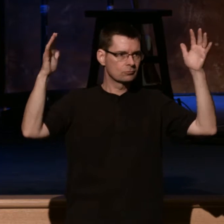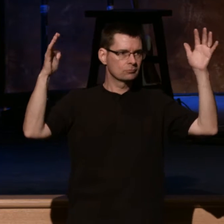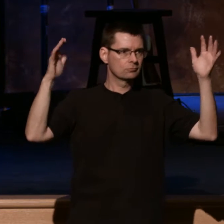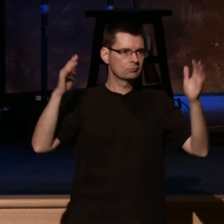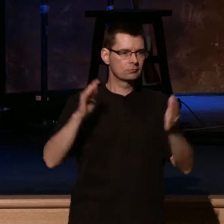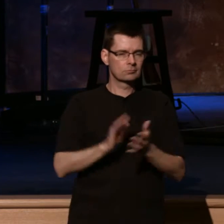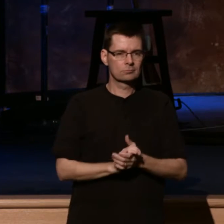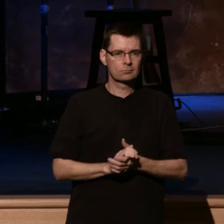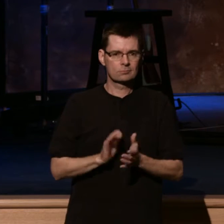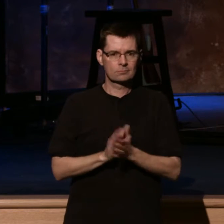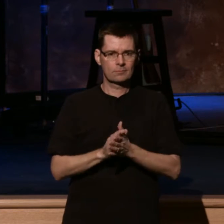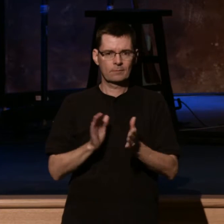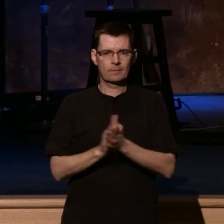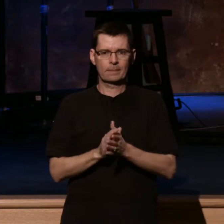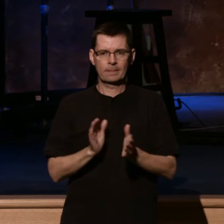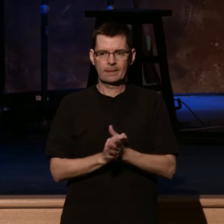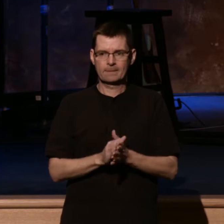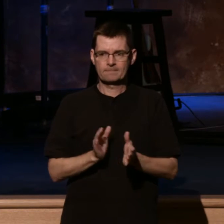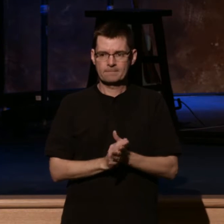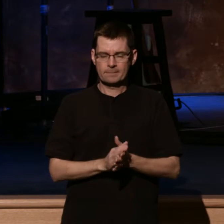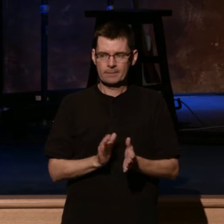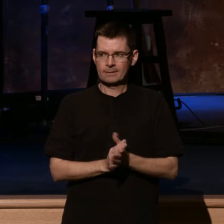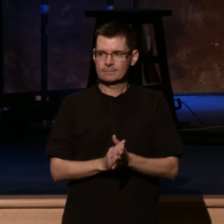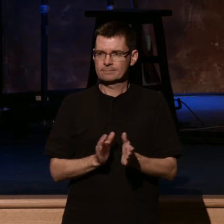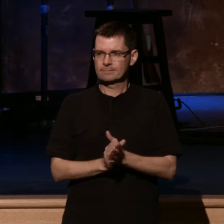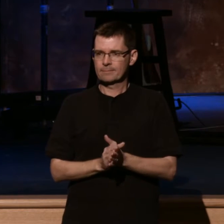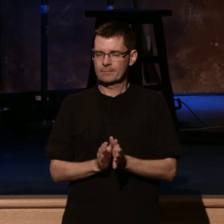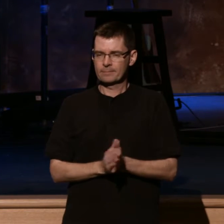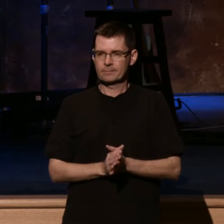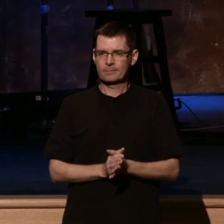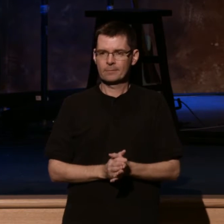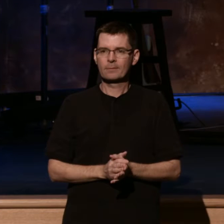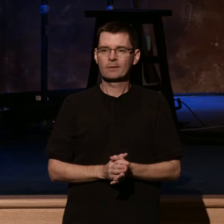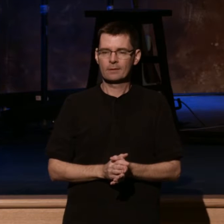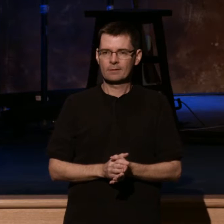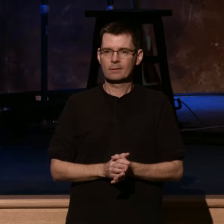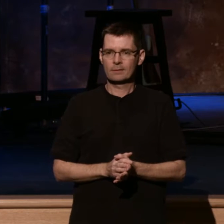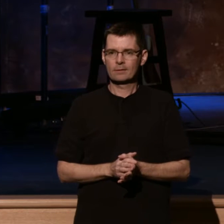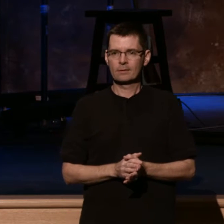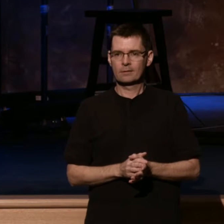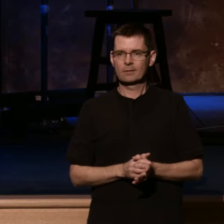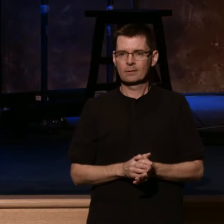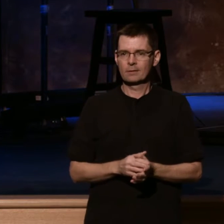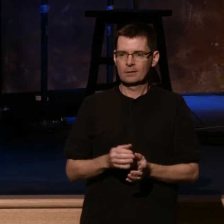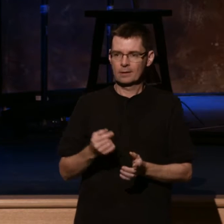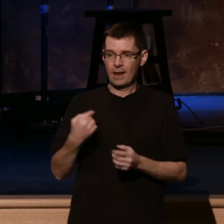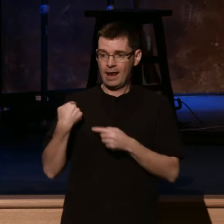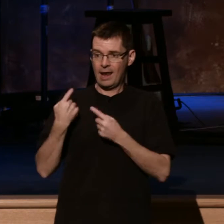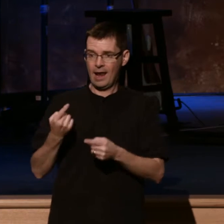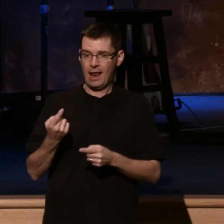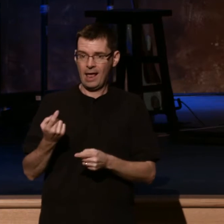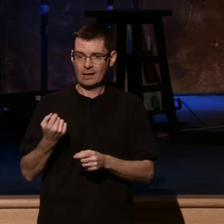Amen. Amen. I always love, and I mentioned this last year, love being in harvest circles